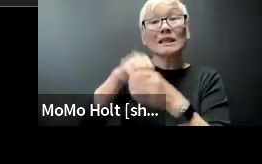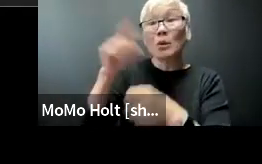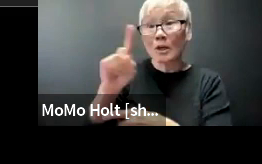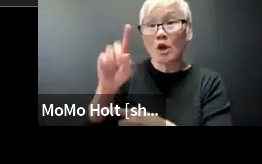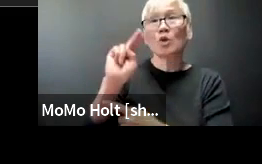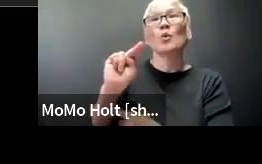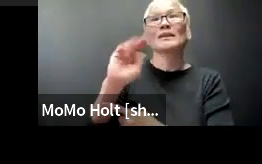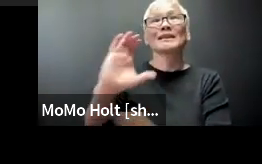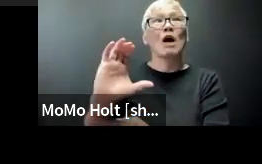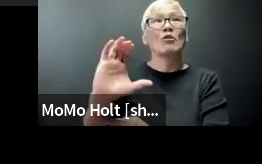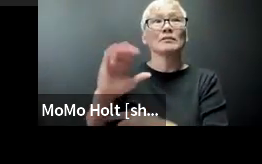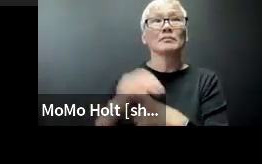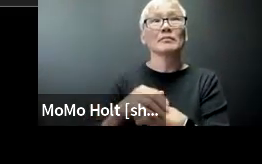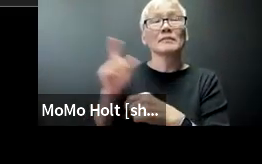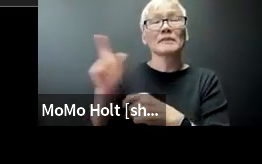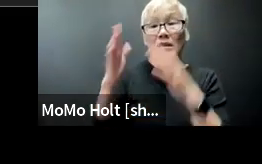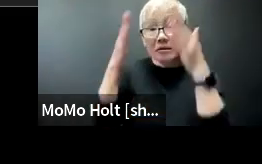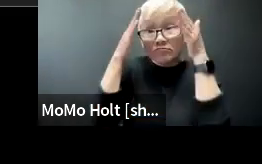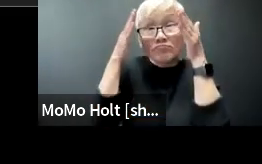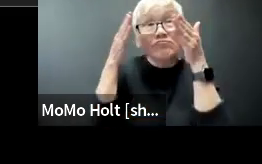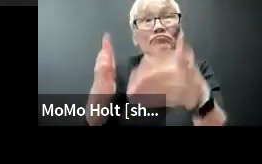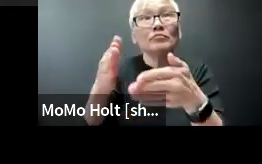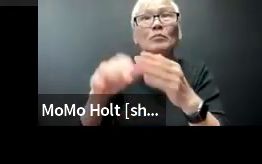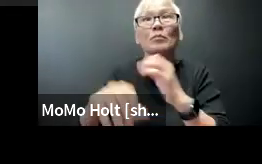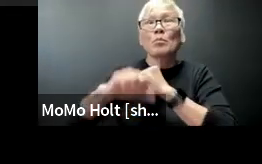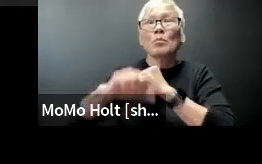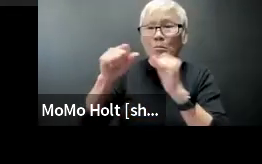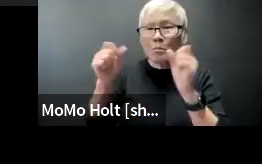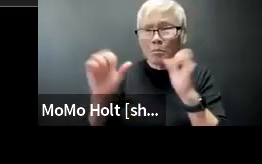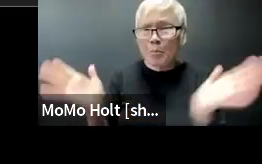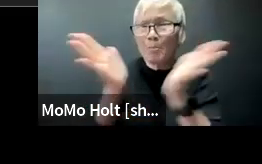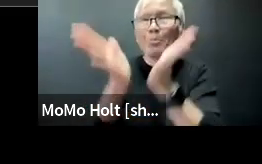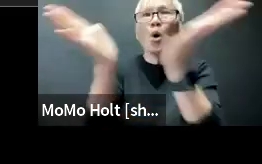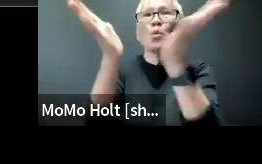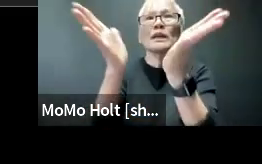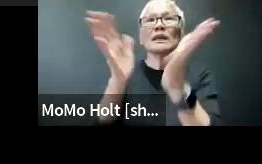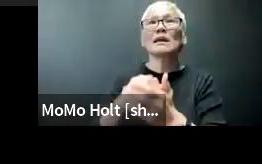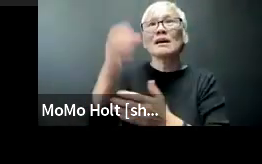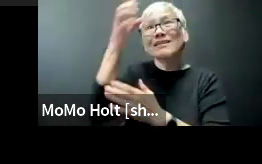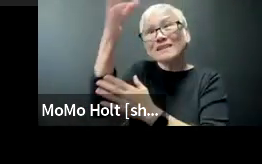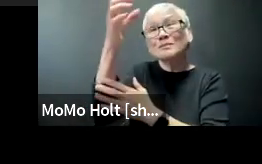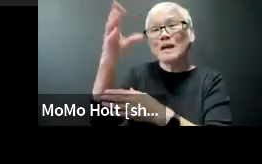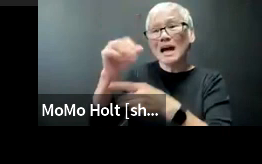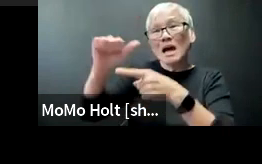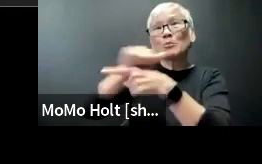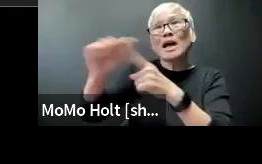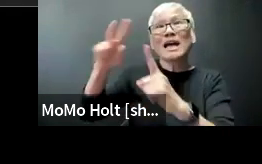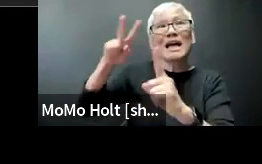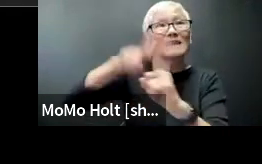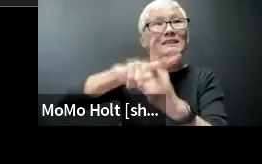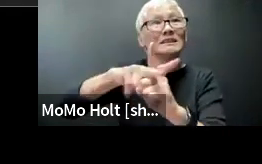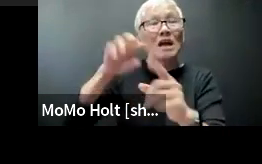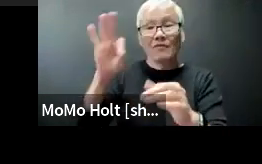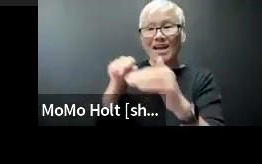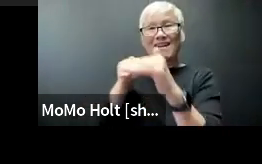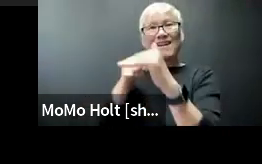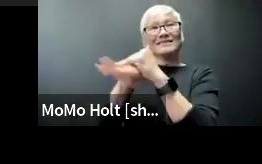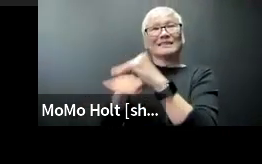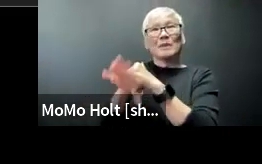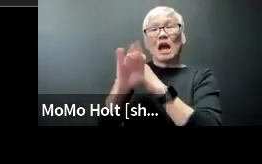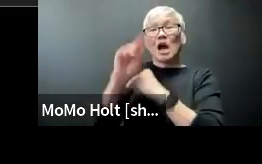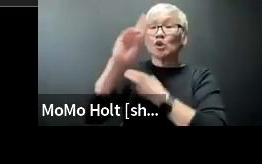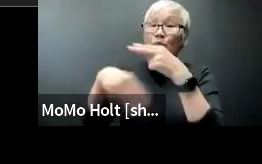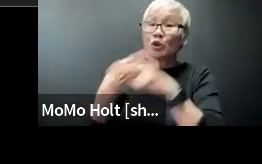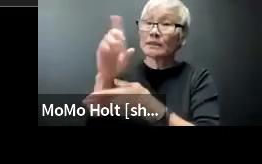-profit organization based in north carolina dedicated to promoting the concept and practice of